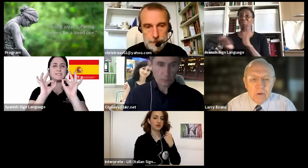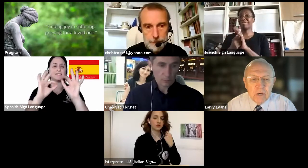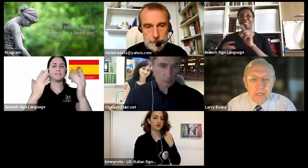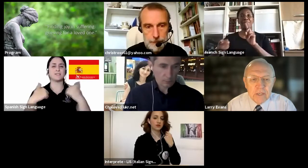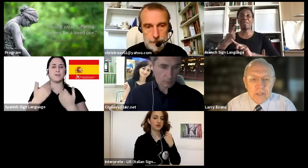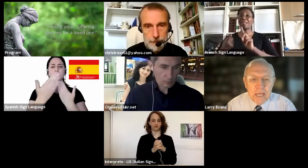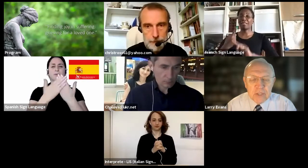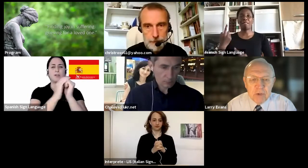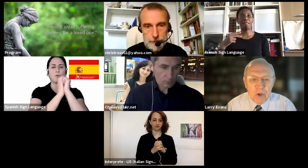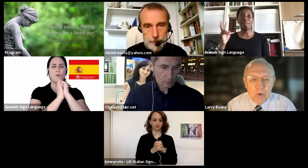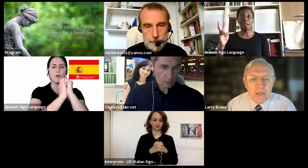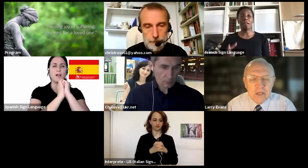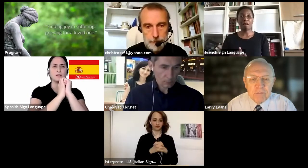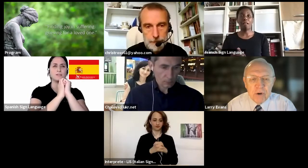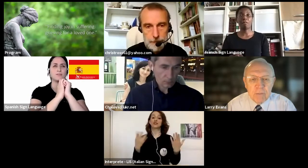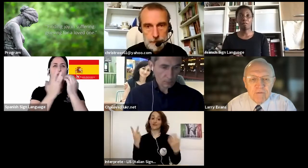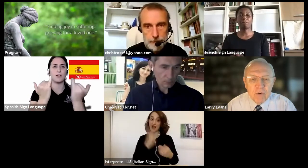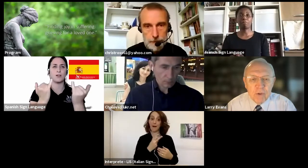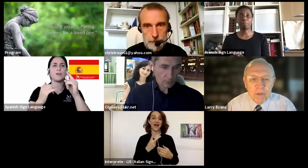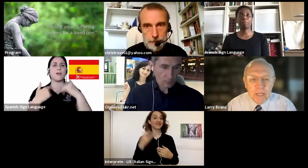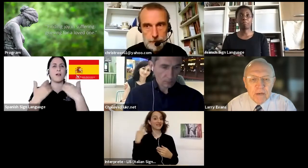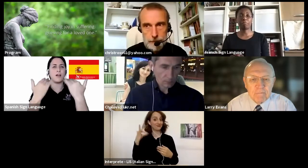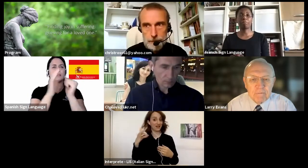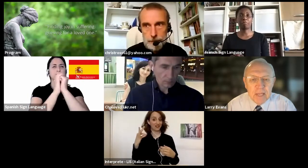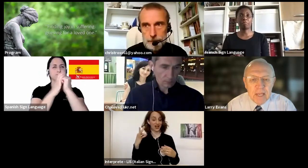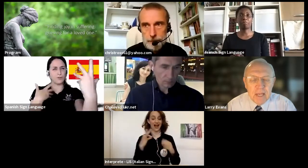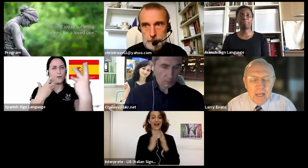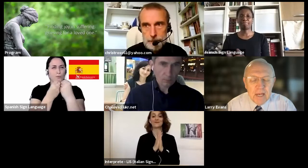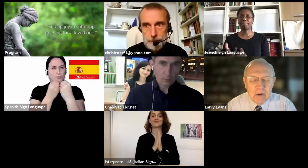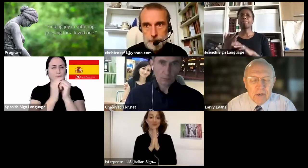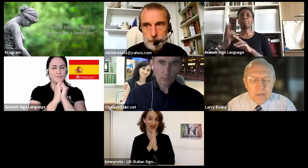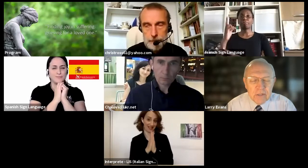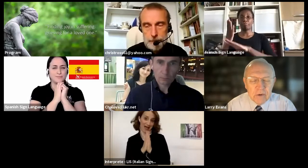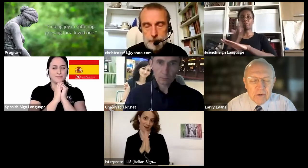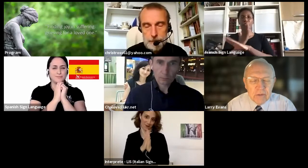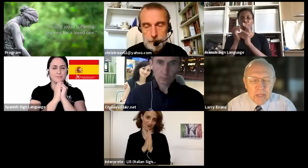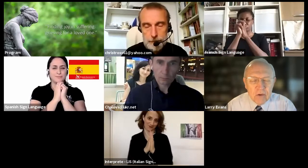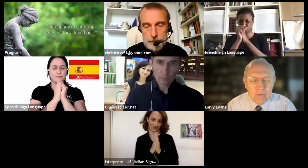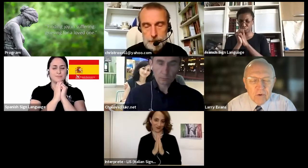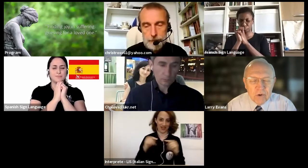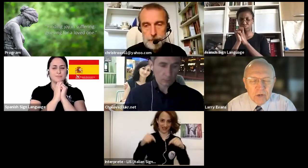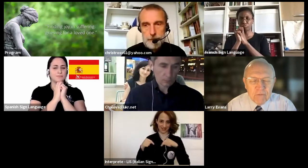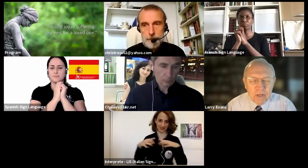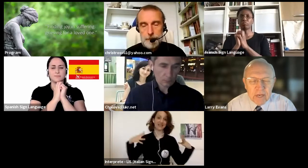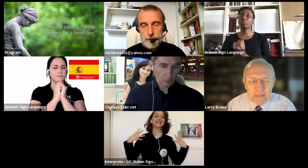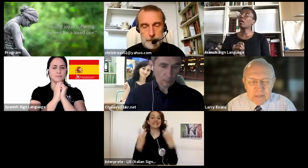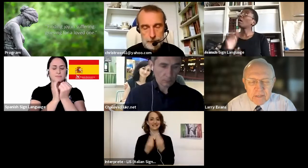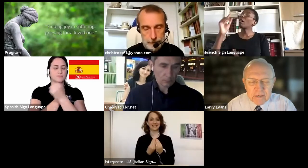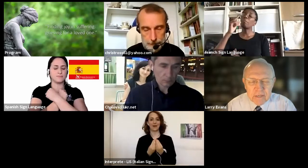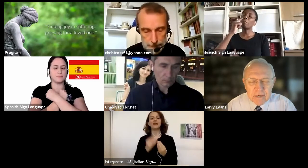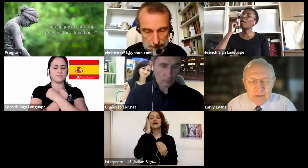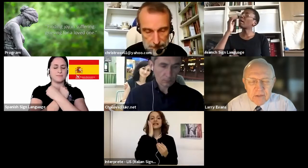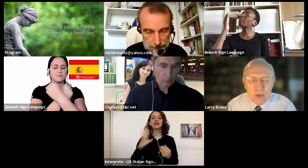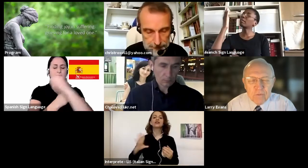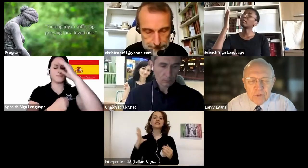God will lead us as we go. Let's just pray before we begin. Our gracious Lord, thank you for your loving kindness.